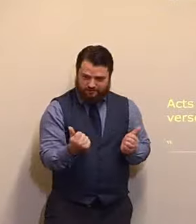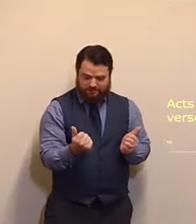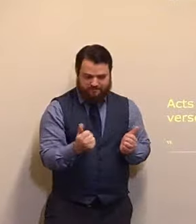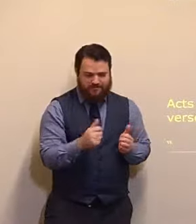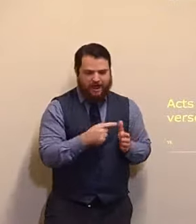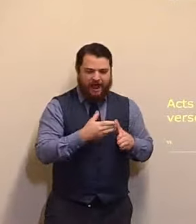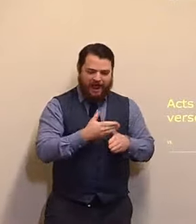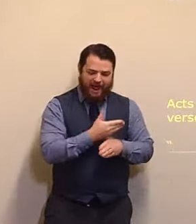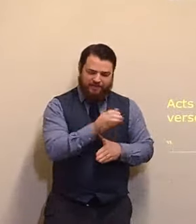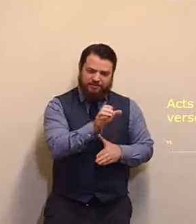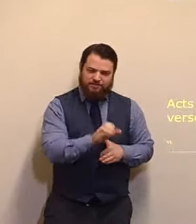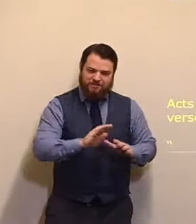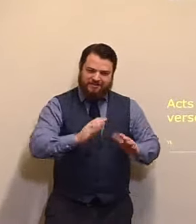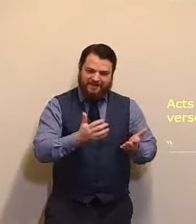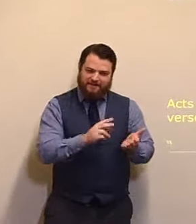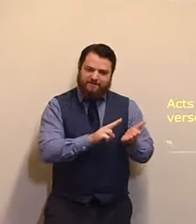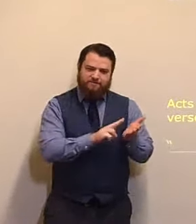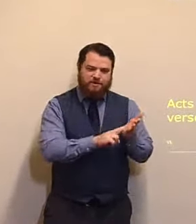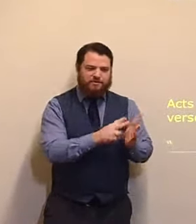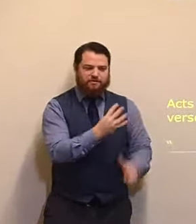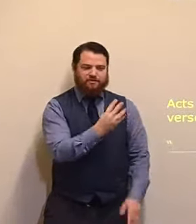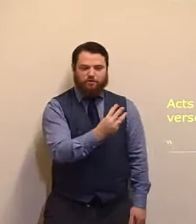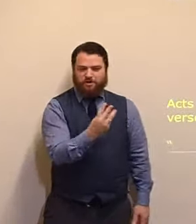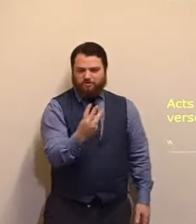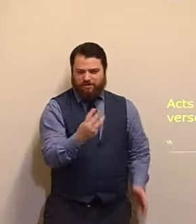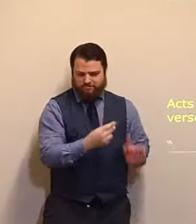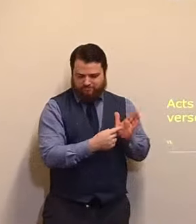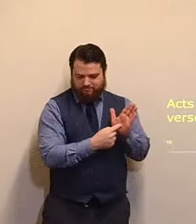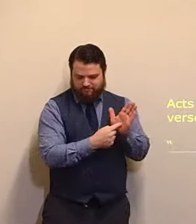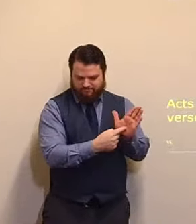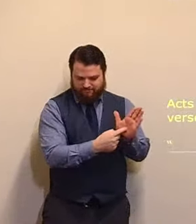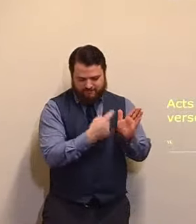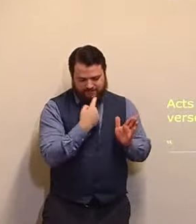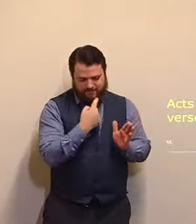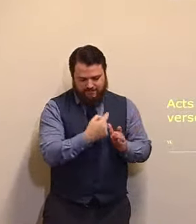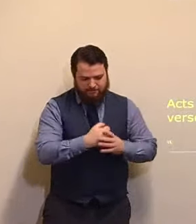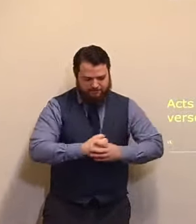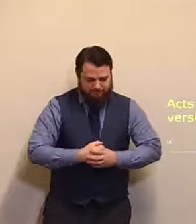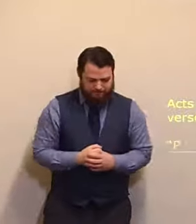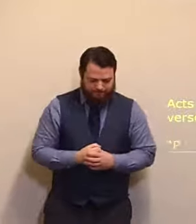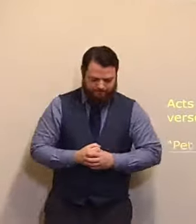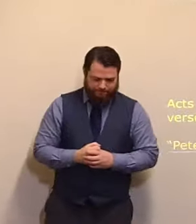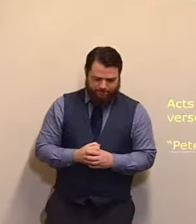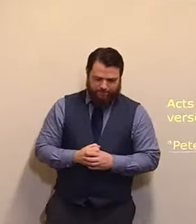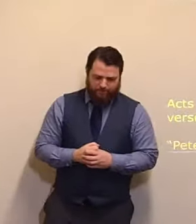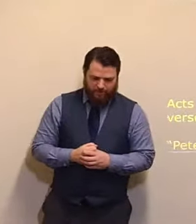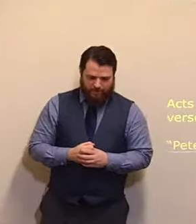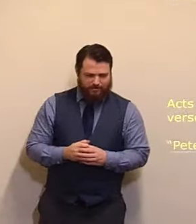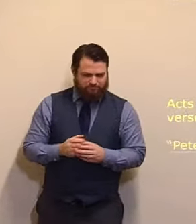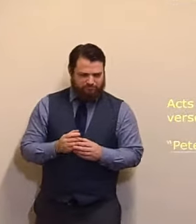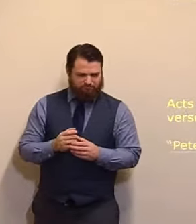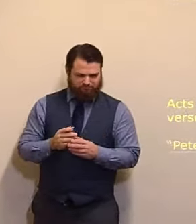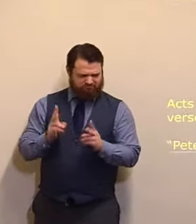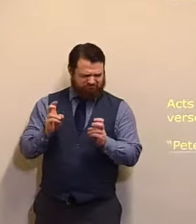verse 43, so him, speaking about Christ, to him,